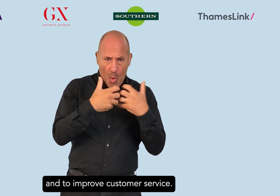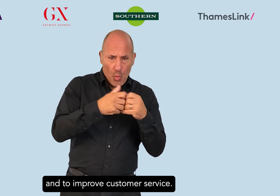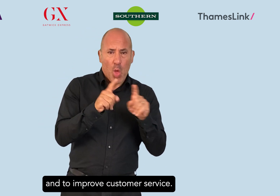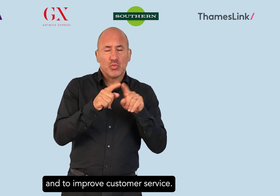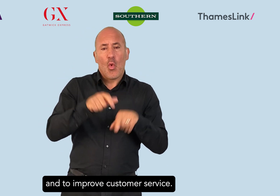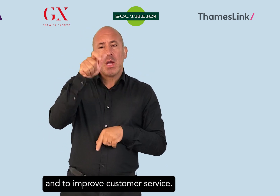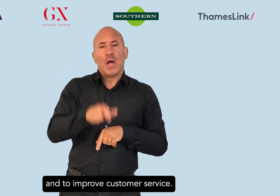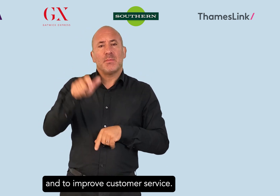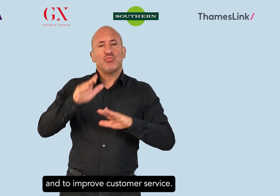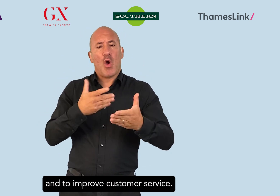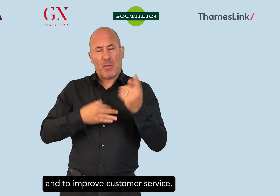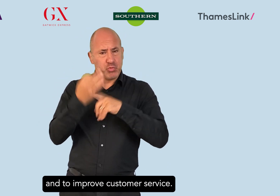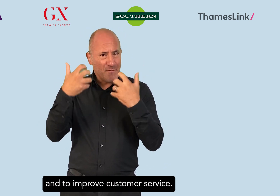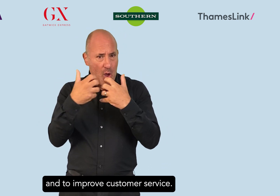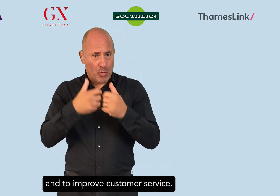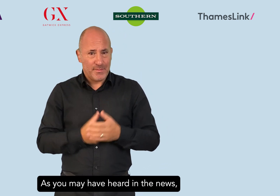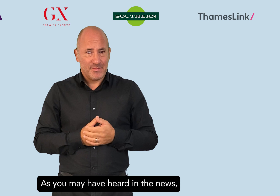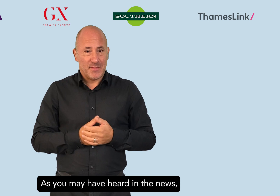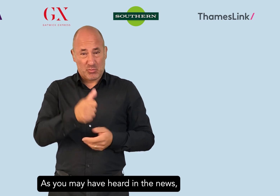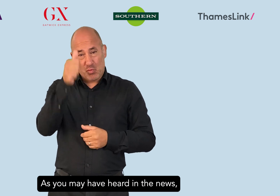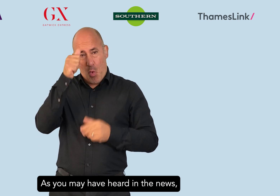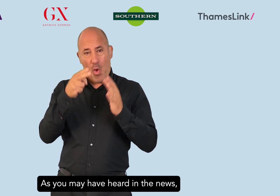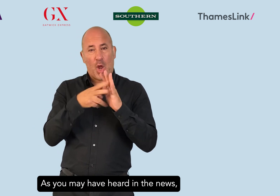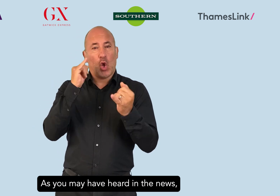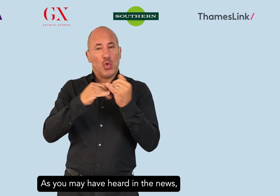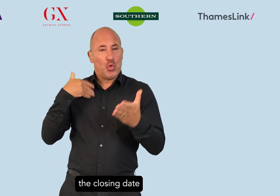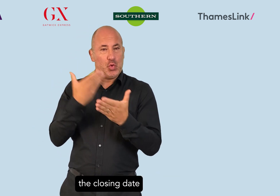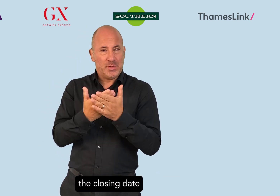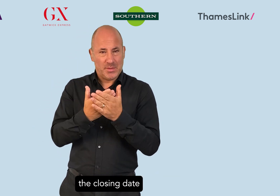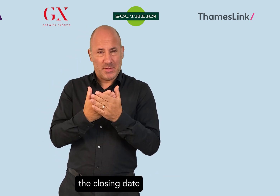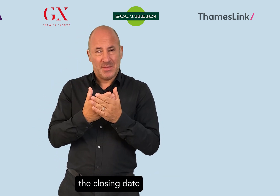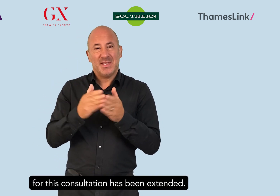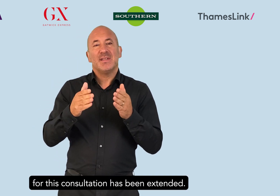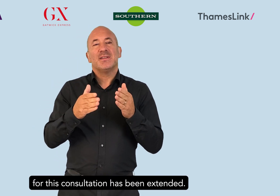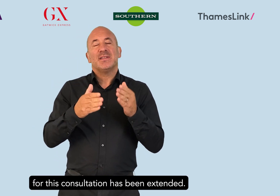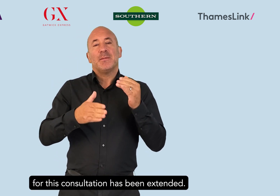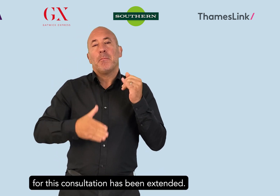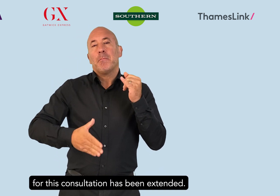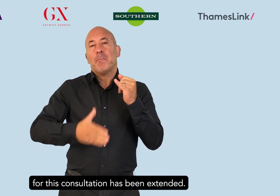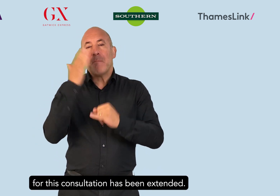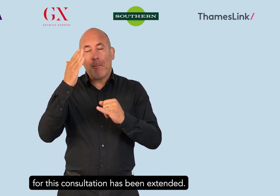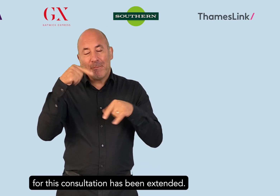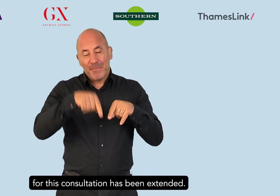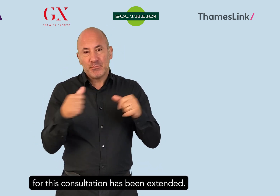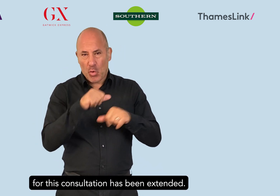improve customer service. As you may have heard in the news, the closing date for this consultation has been extended.